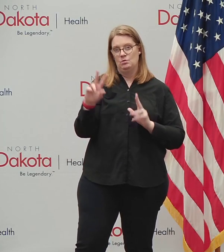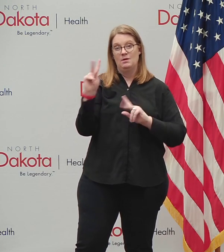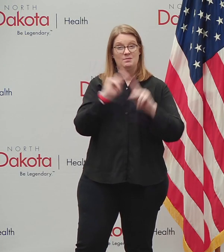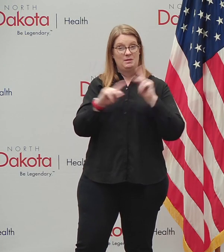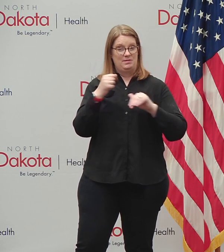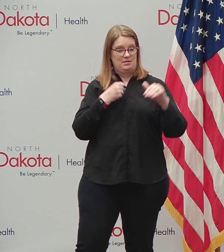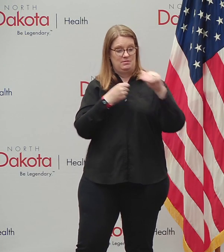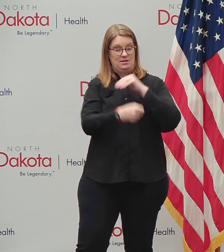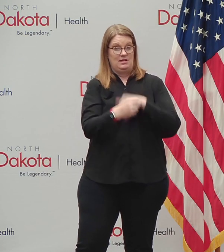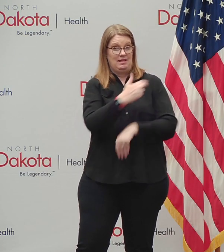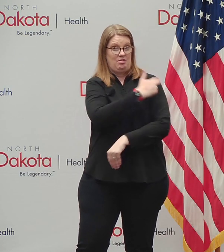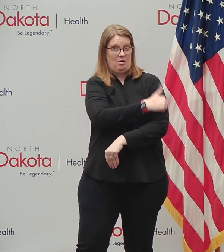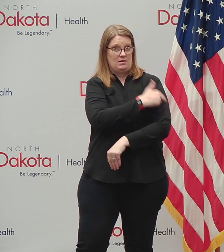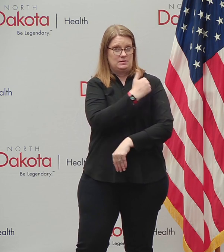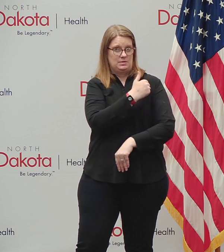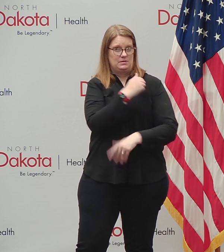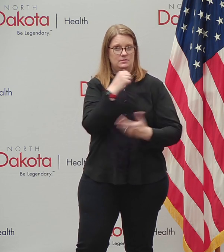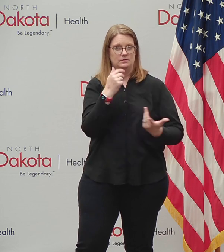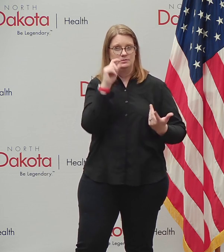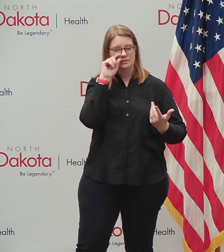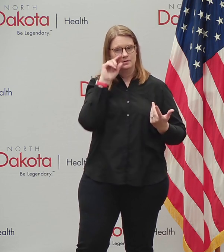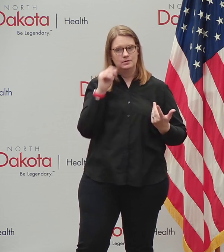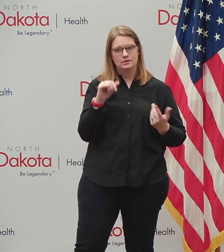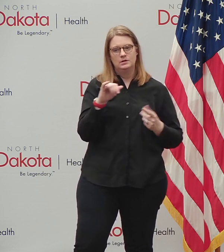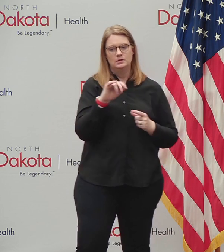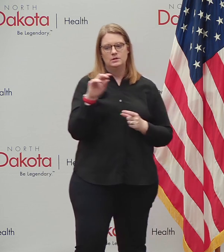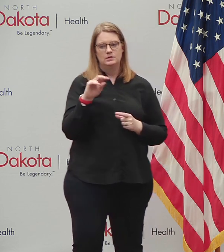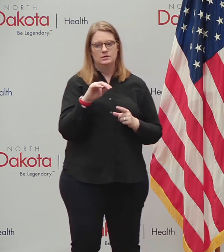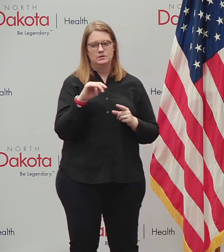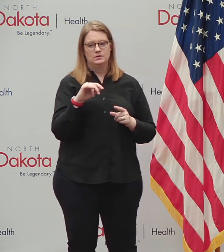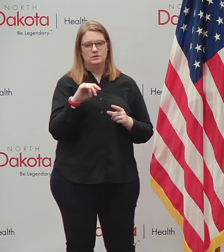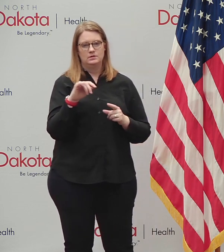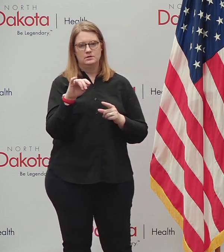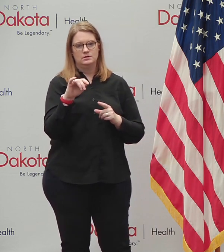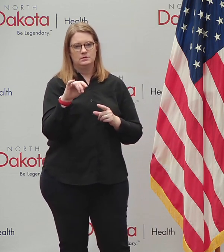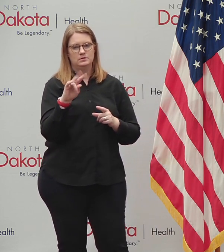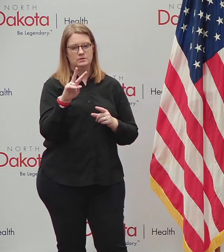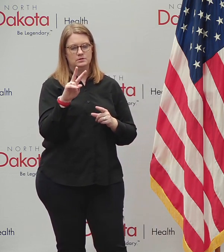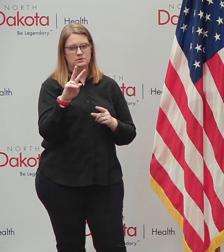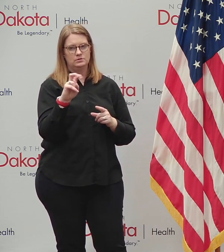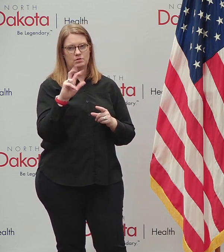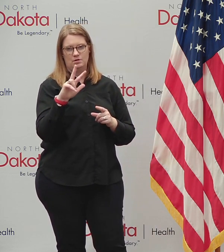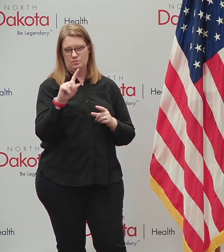the hospital that have, uh, COVID-231 that are there, uh, due to COVID.